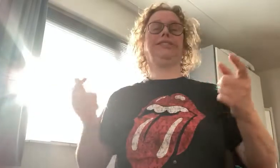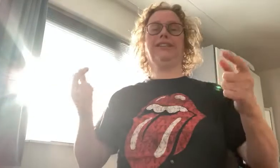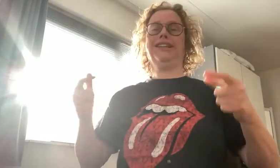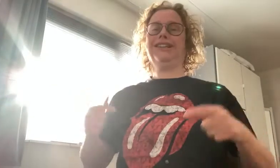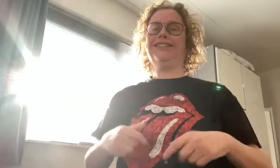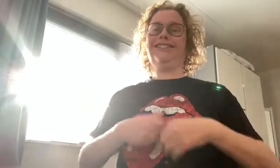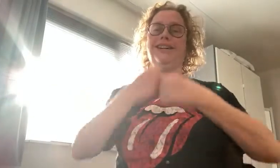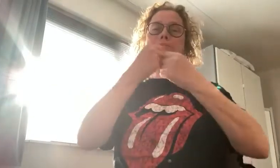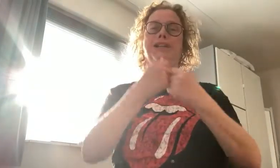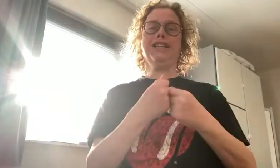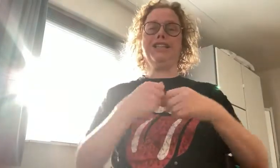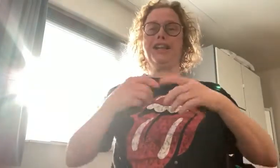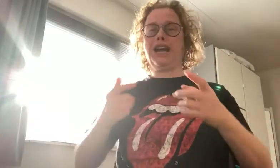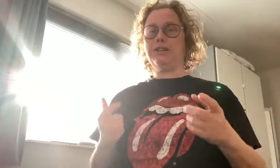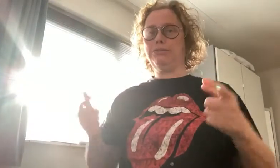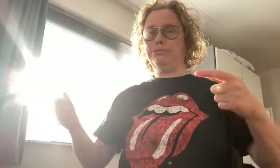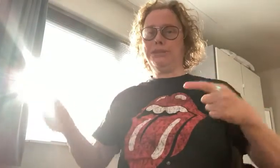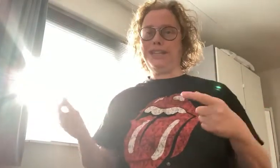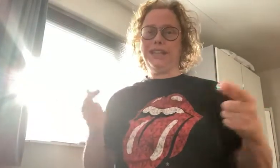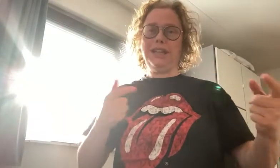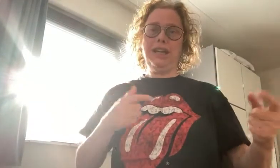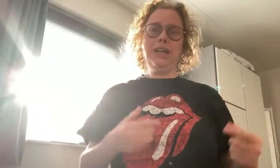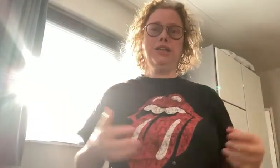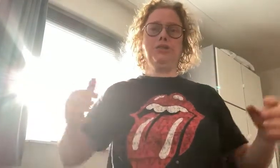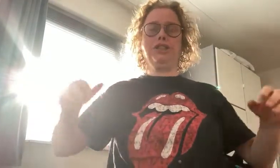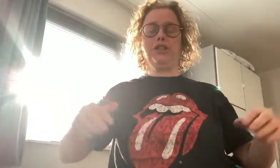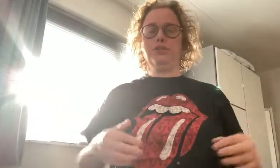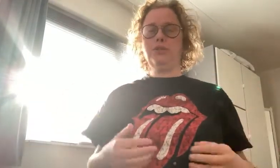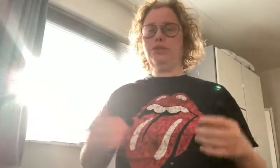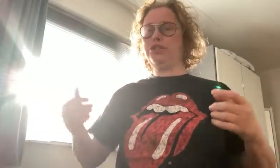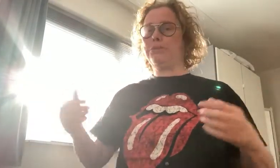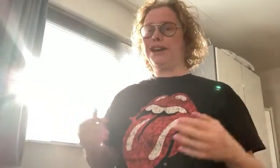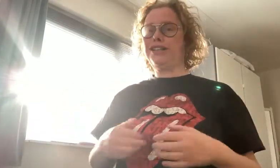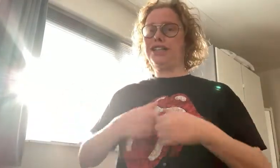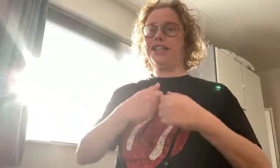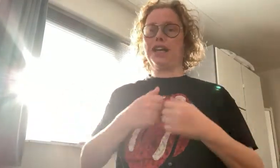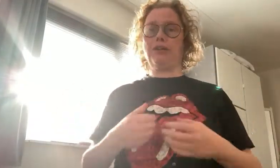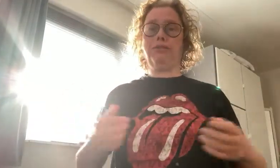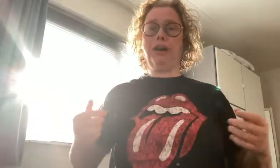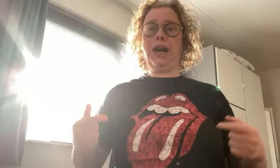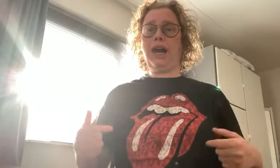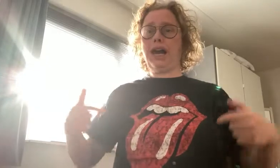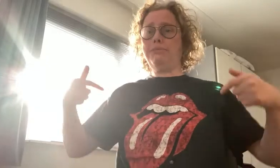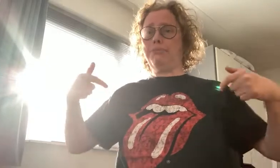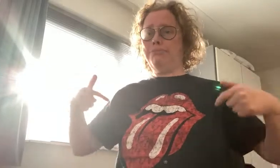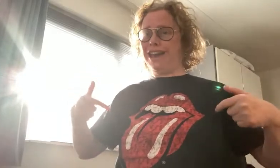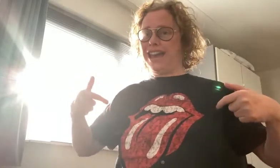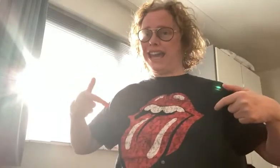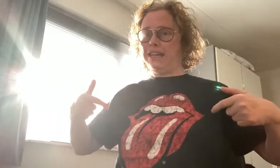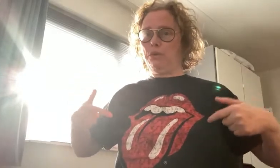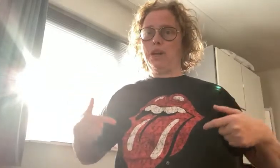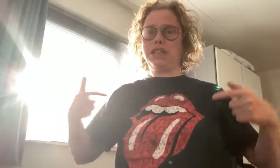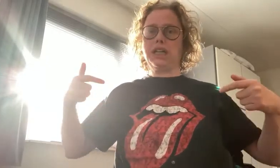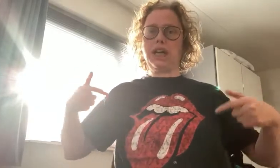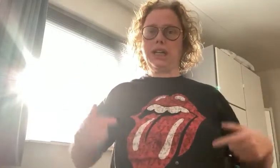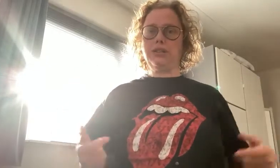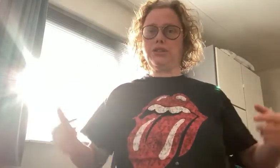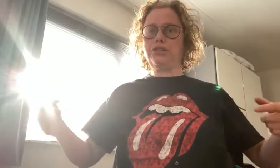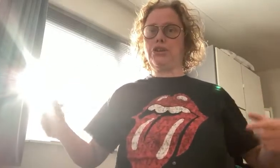Please allow me to introduce myself. I'm a man to watch airsoft